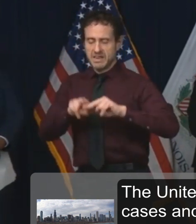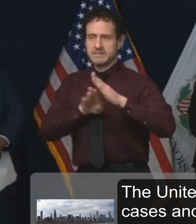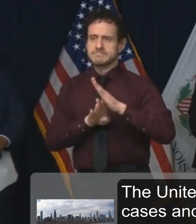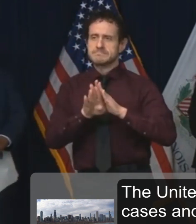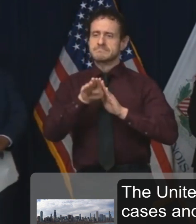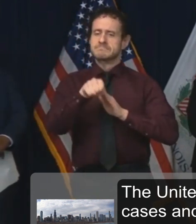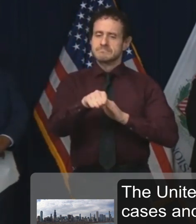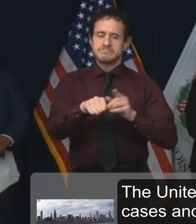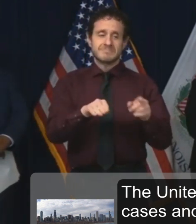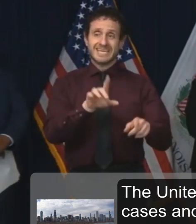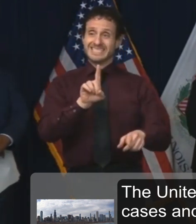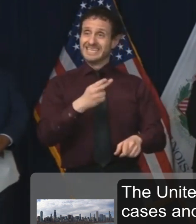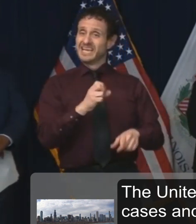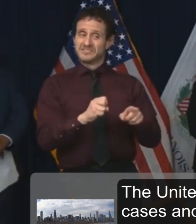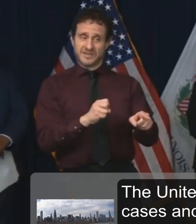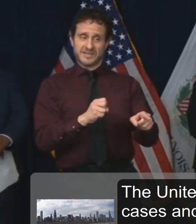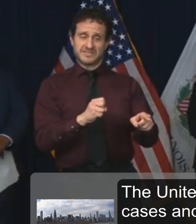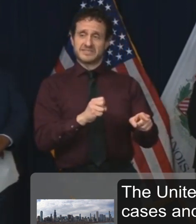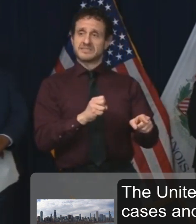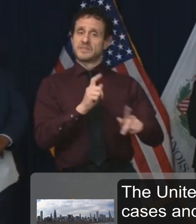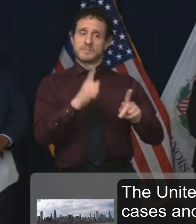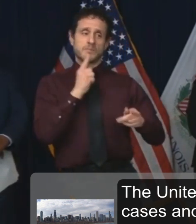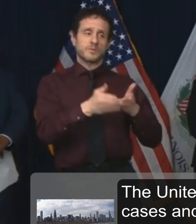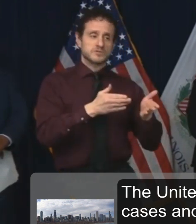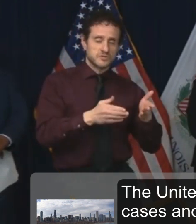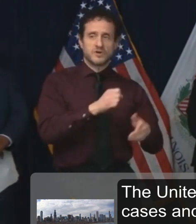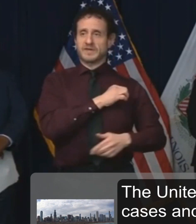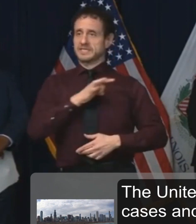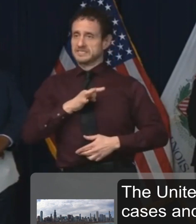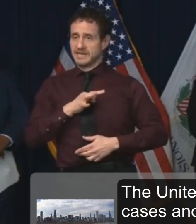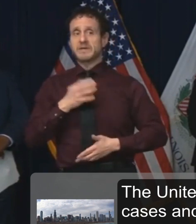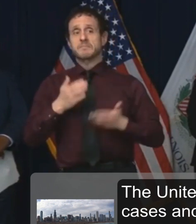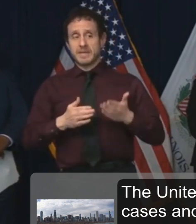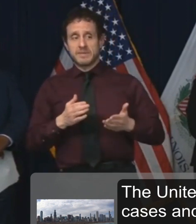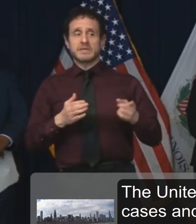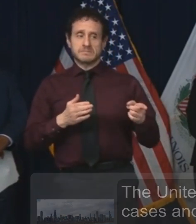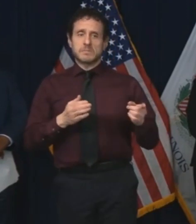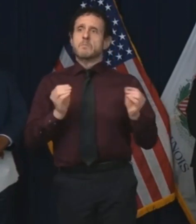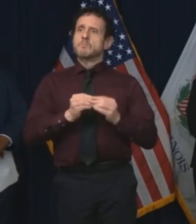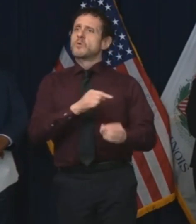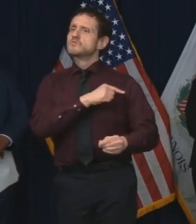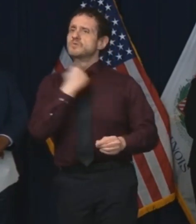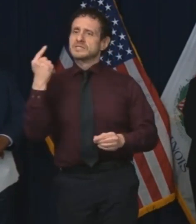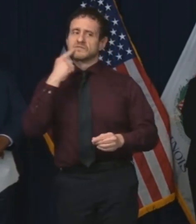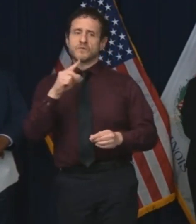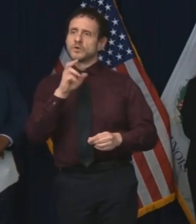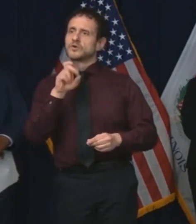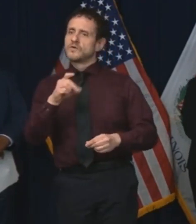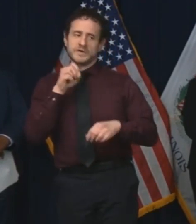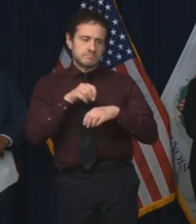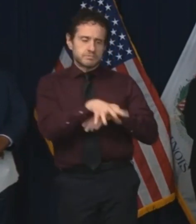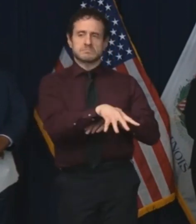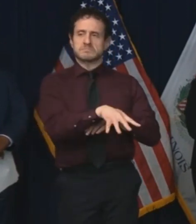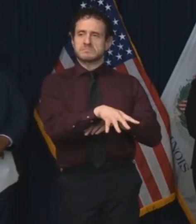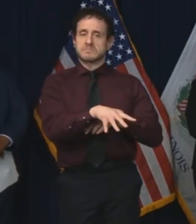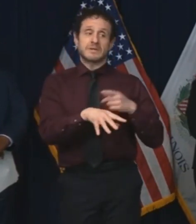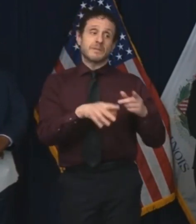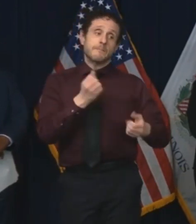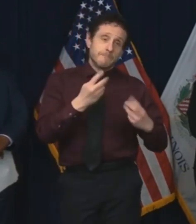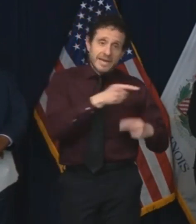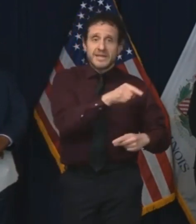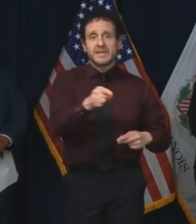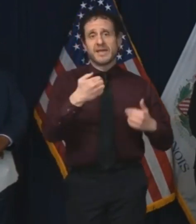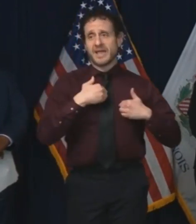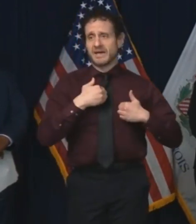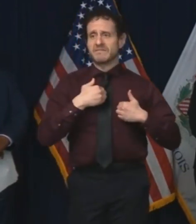of patients and residents may be affected by COVID-19 more than the general population because of their underlying medical conditions. We